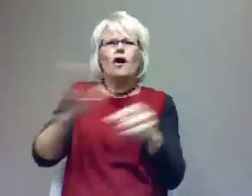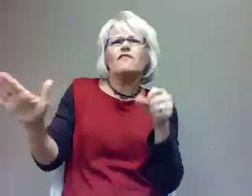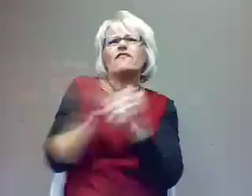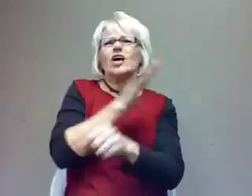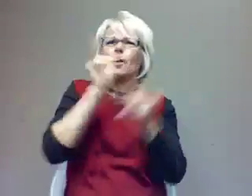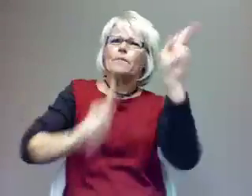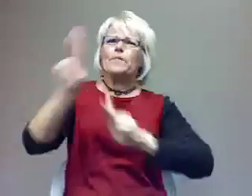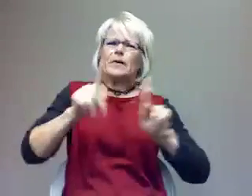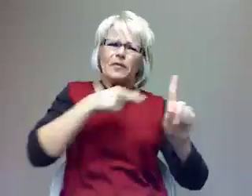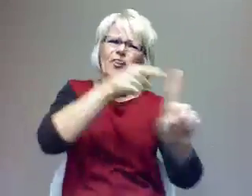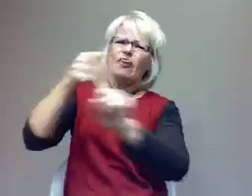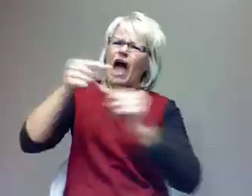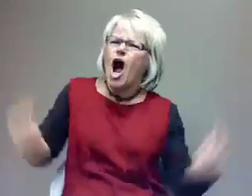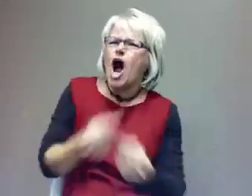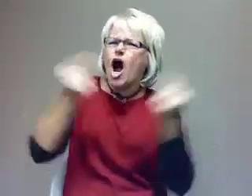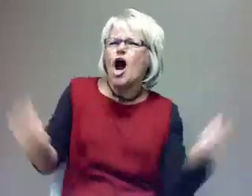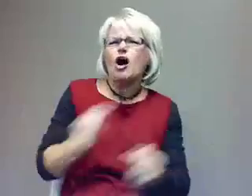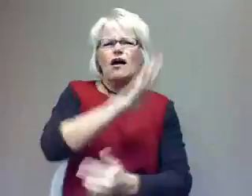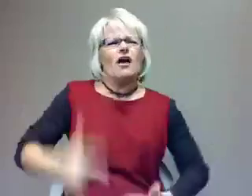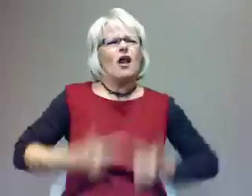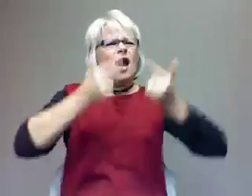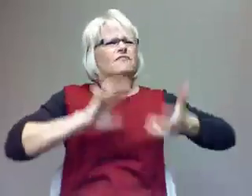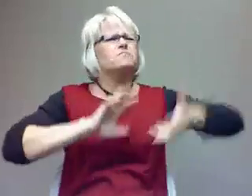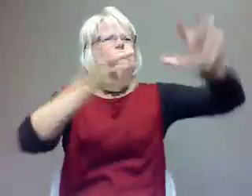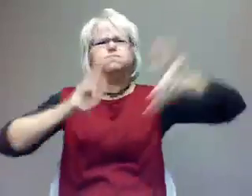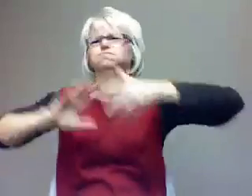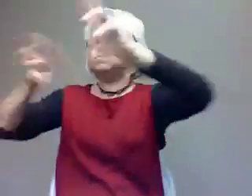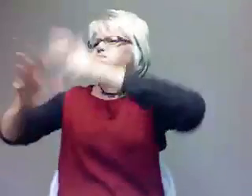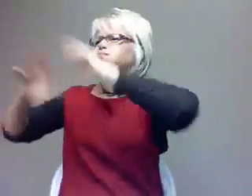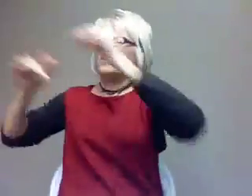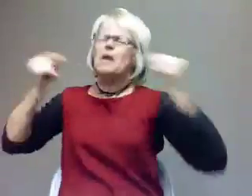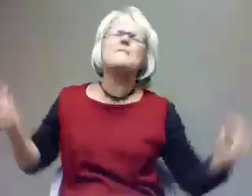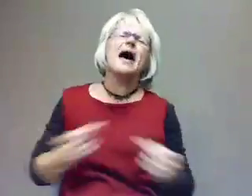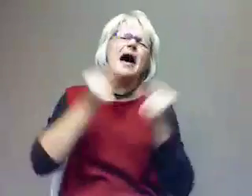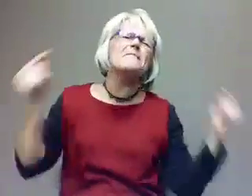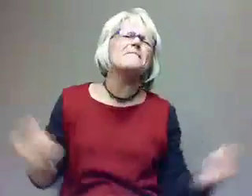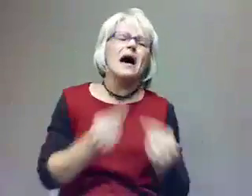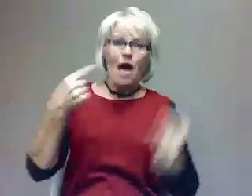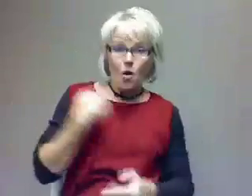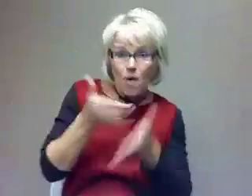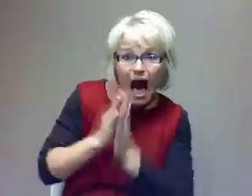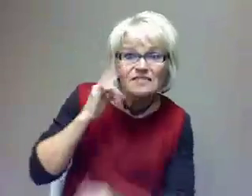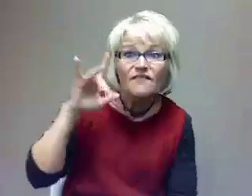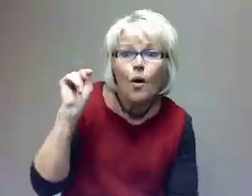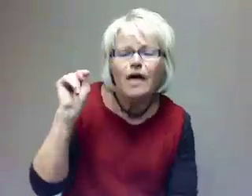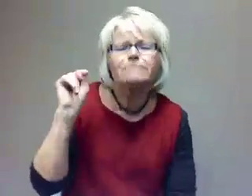are spinning out of control. With pain that we didn't ask for or could never imagine. And God is making a promise to us tonight.